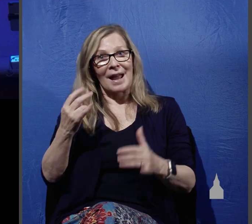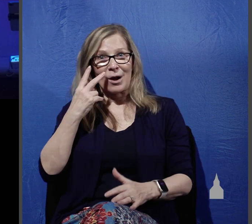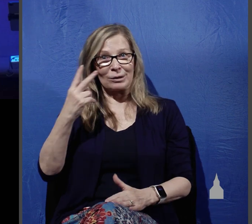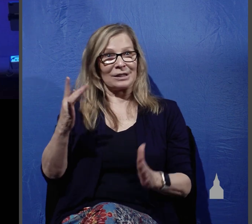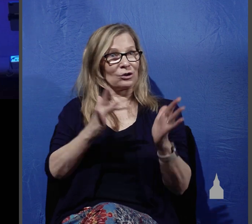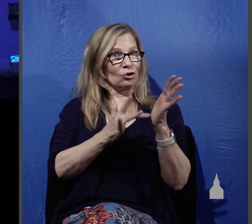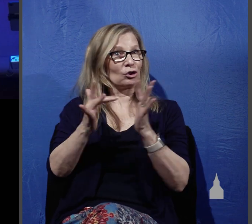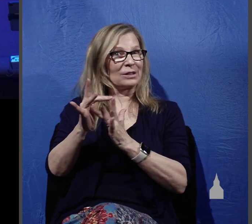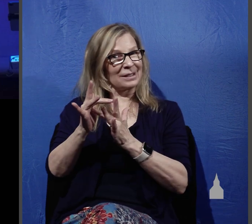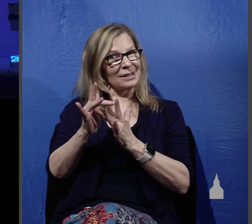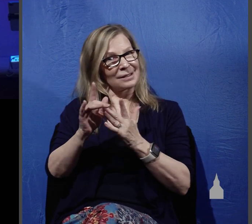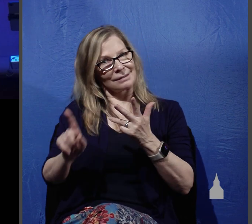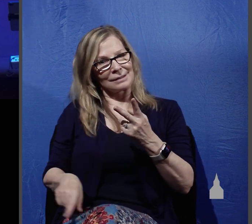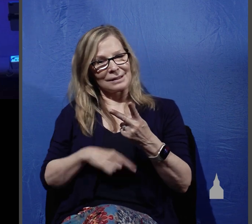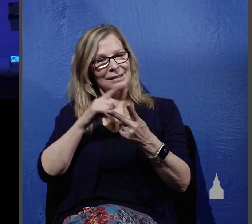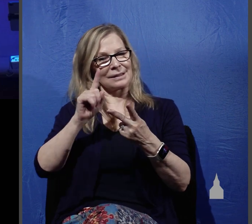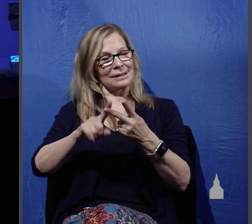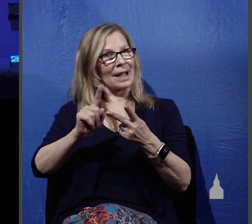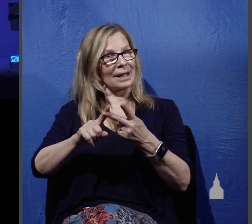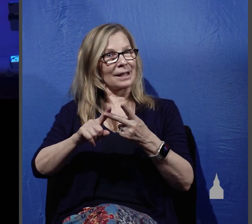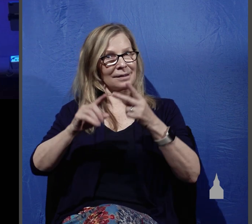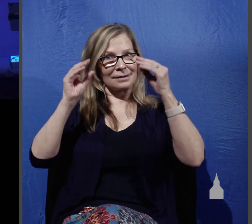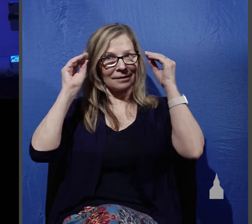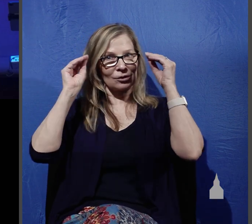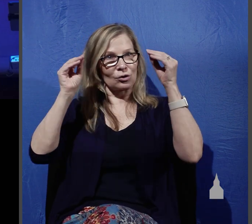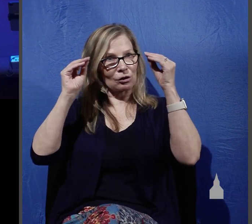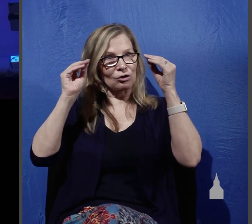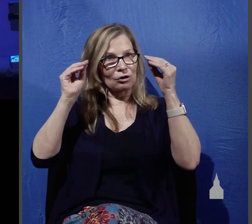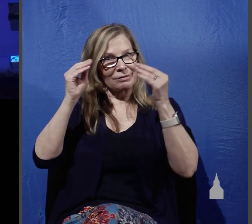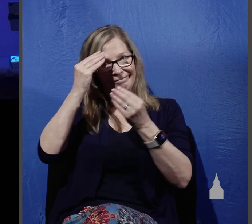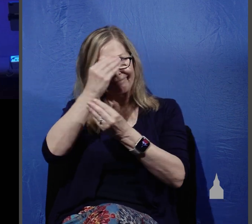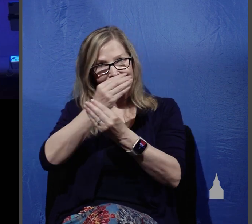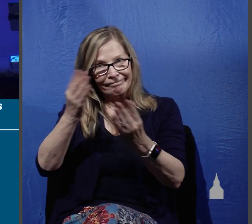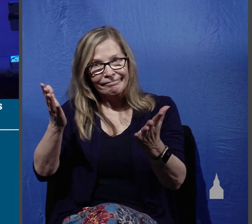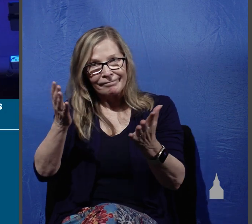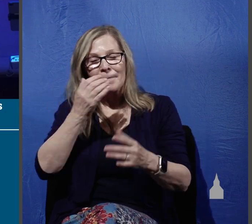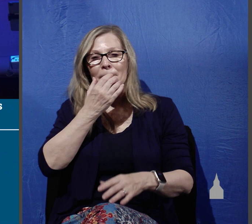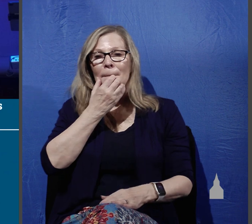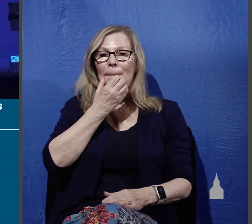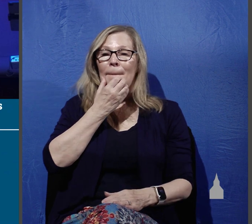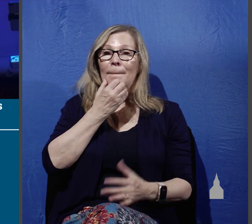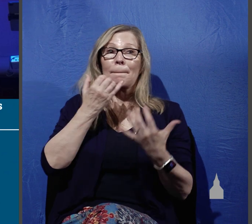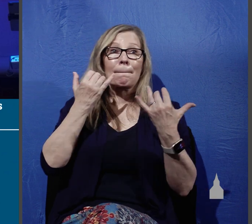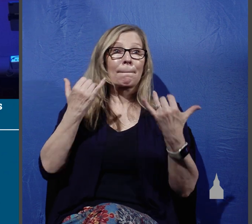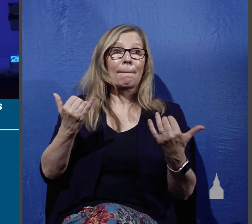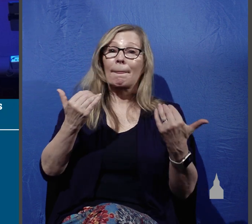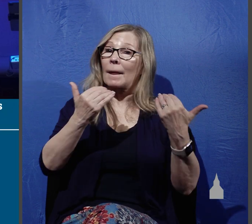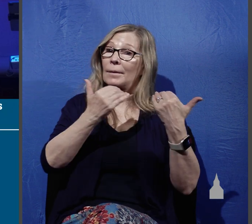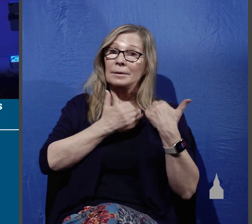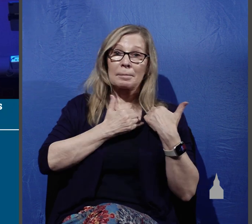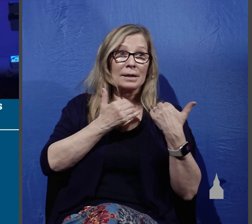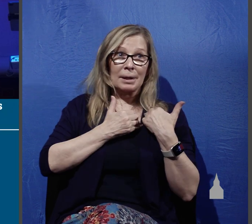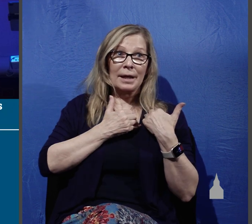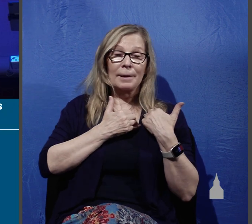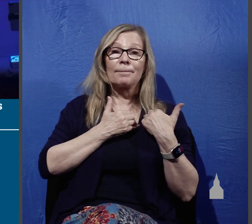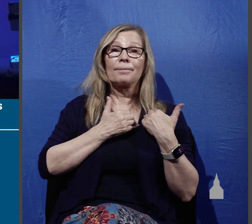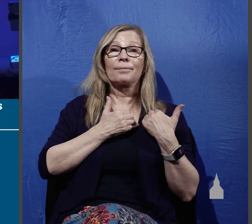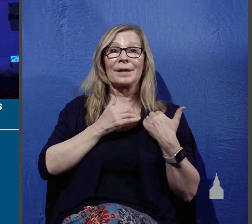70 loyal followers of his he gave them still a second responsibility another responsibility which is that kingdom workers